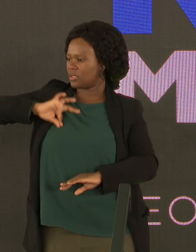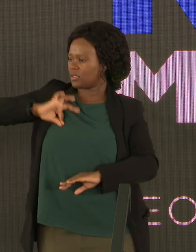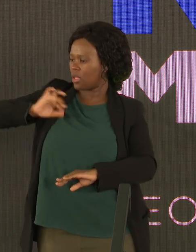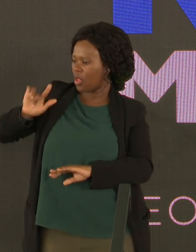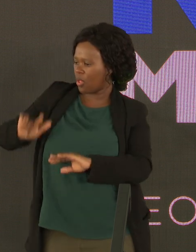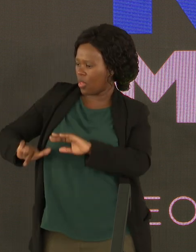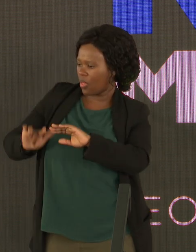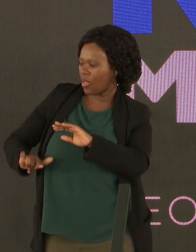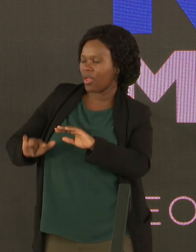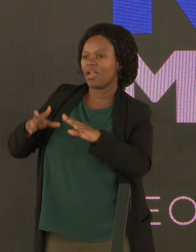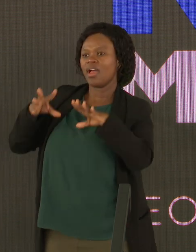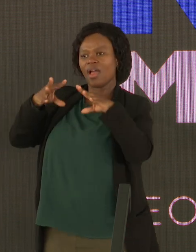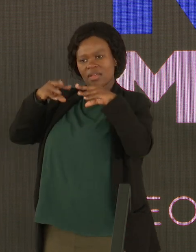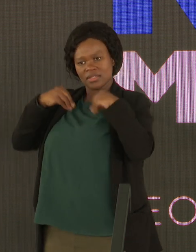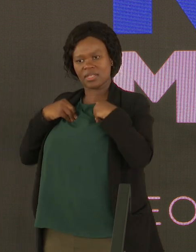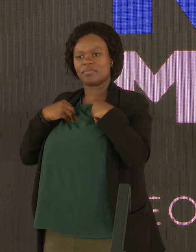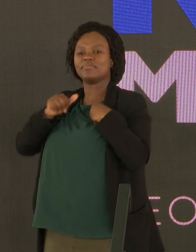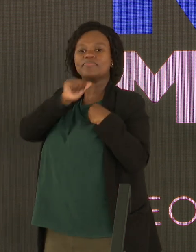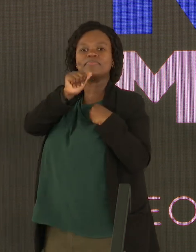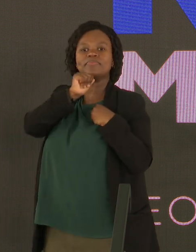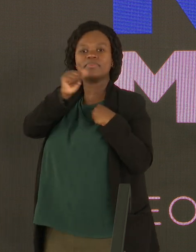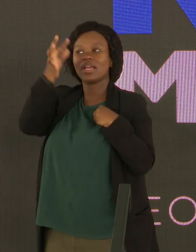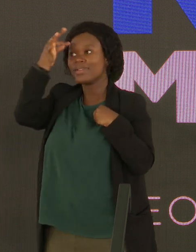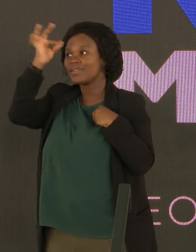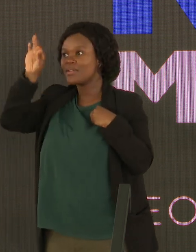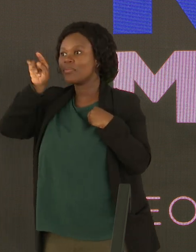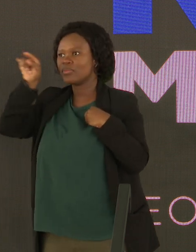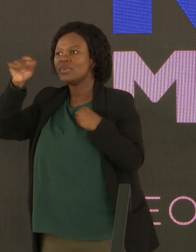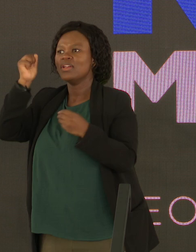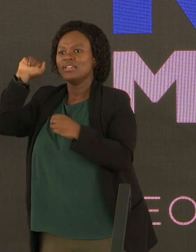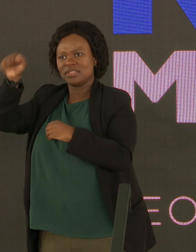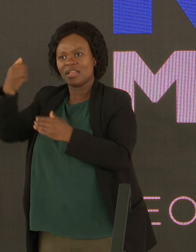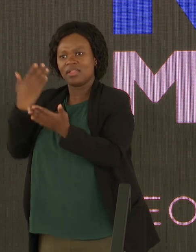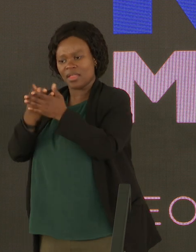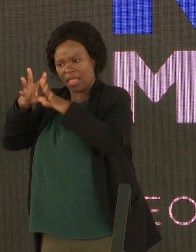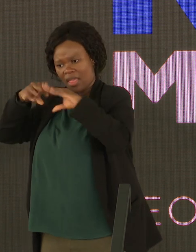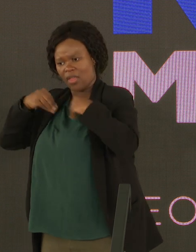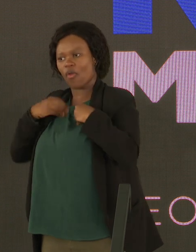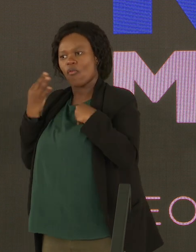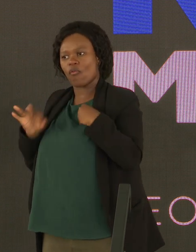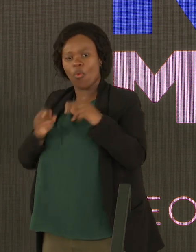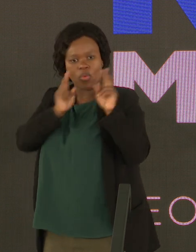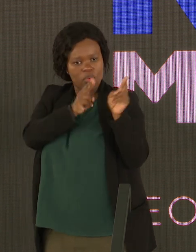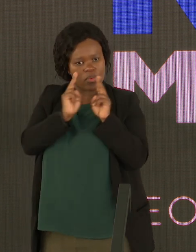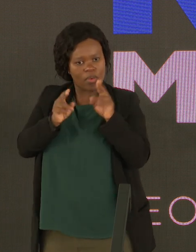government must be bold and subsidize essential goods for ordinary working class people.